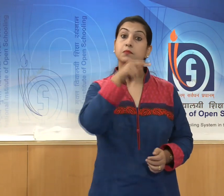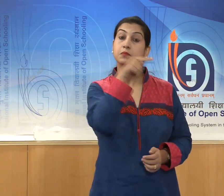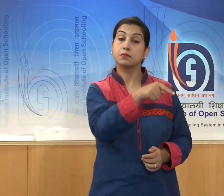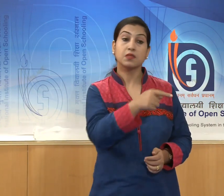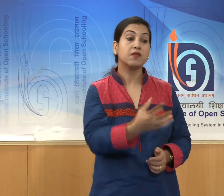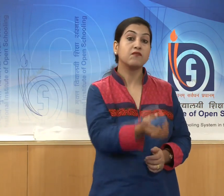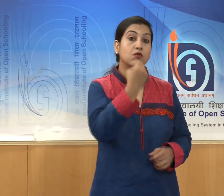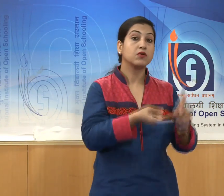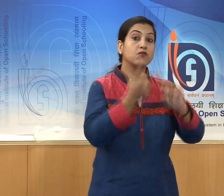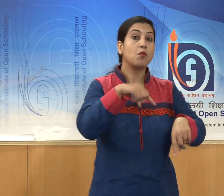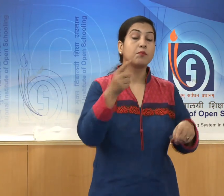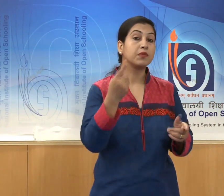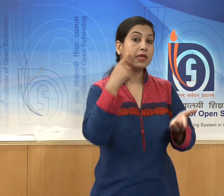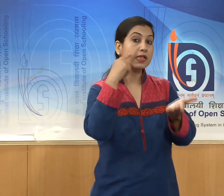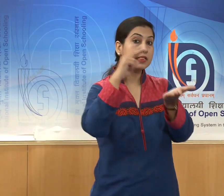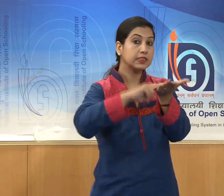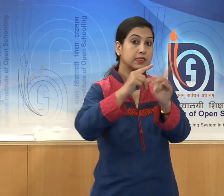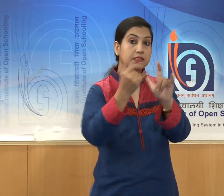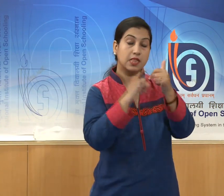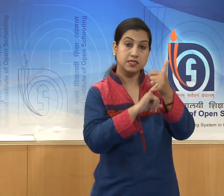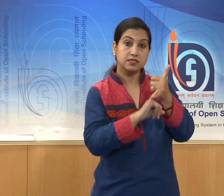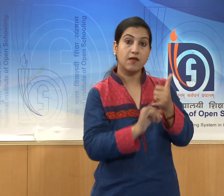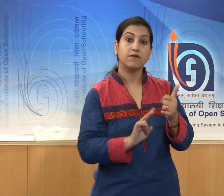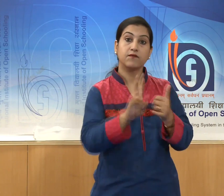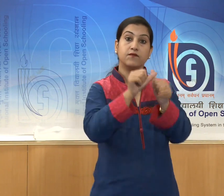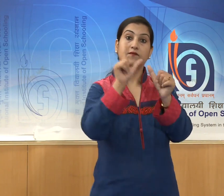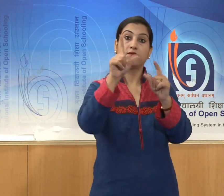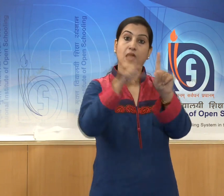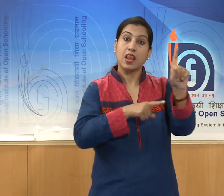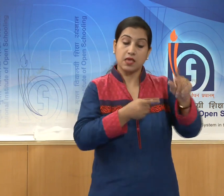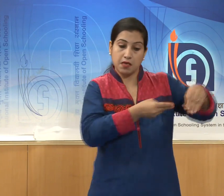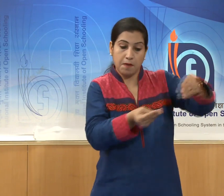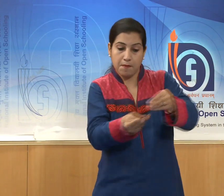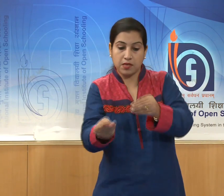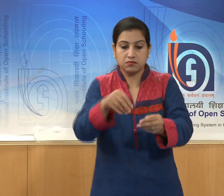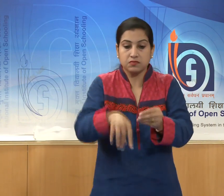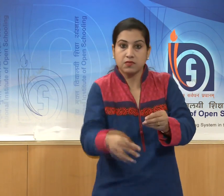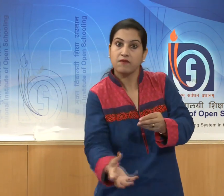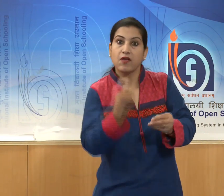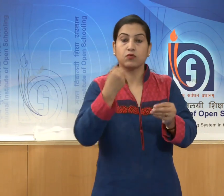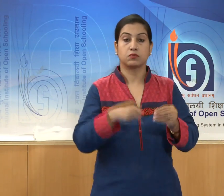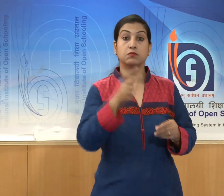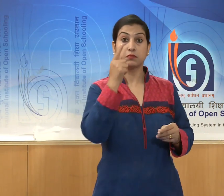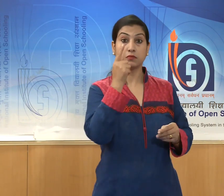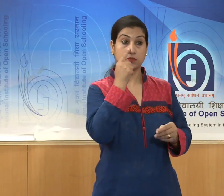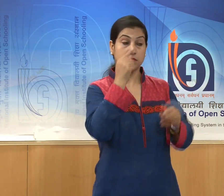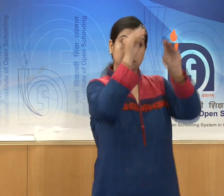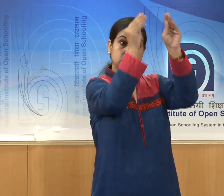craftsmen. This female figure at the same time